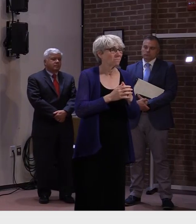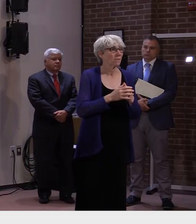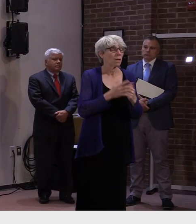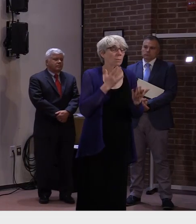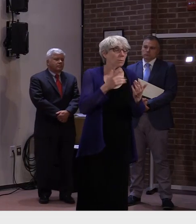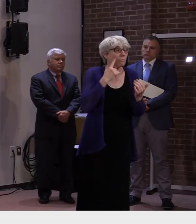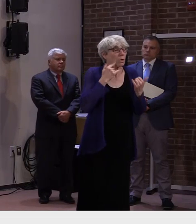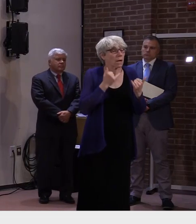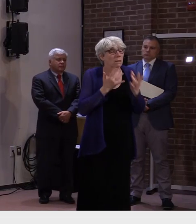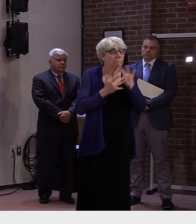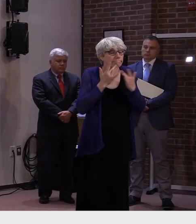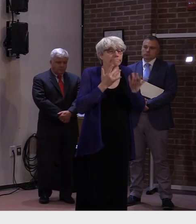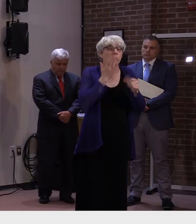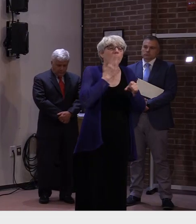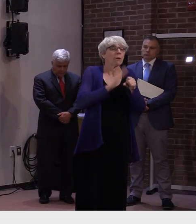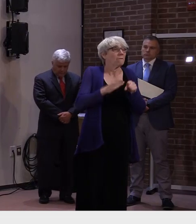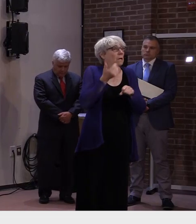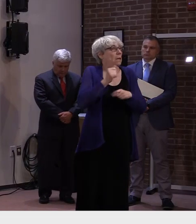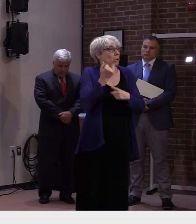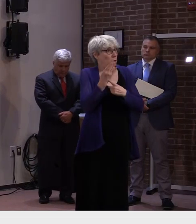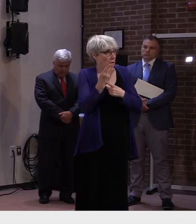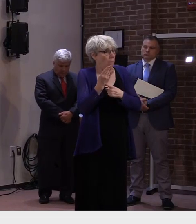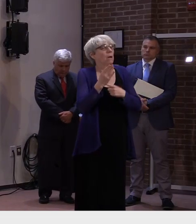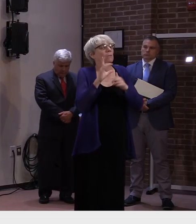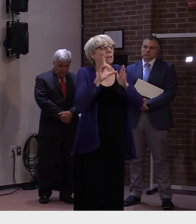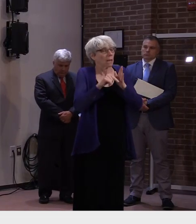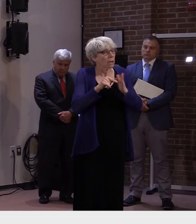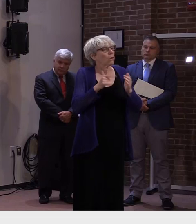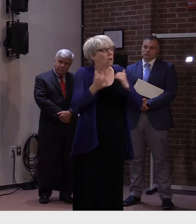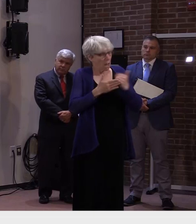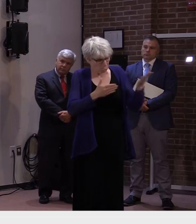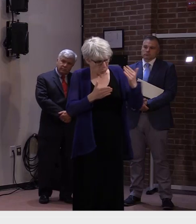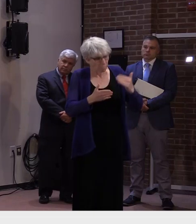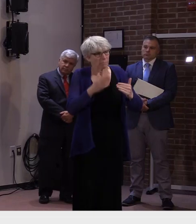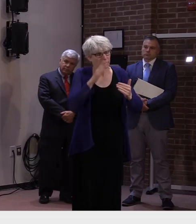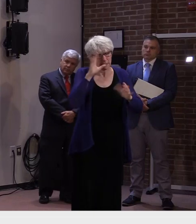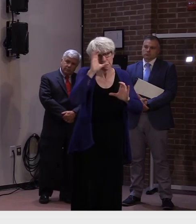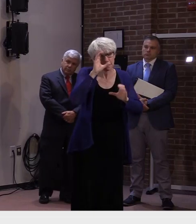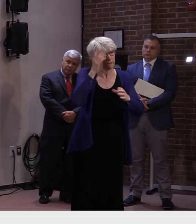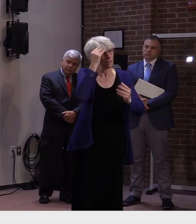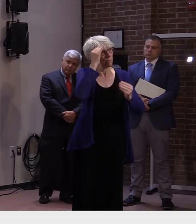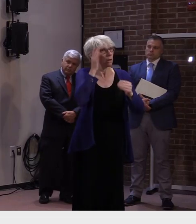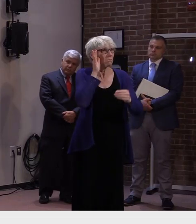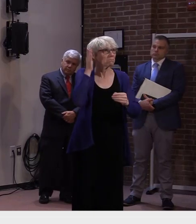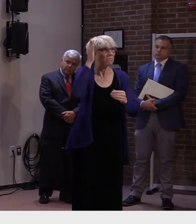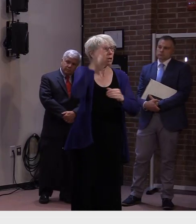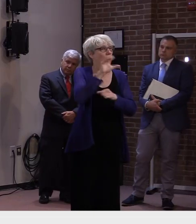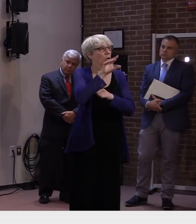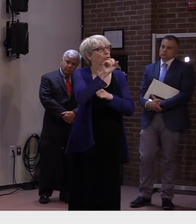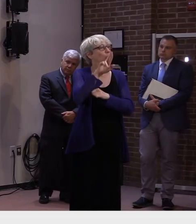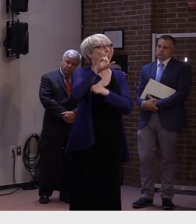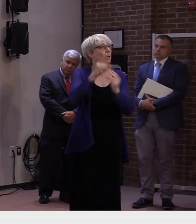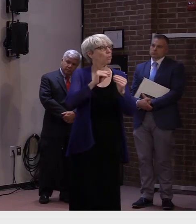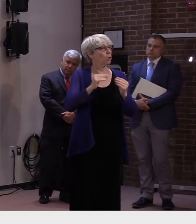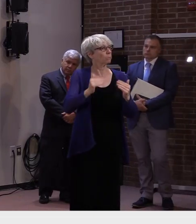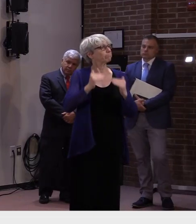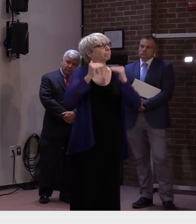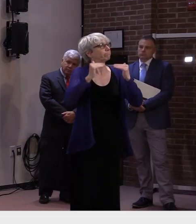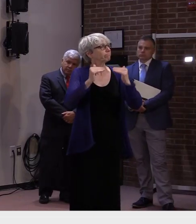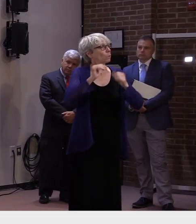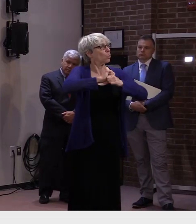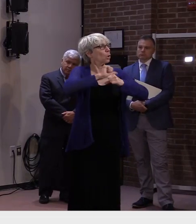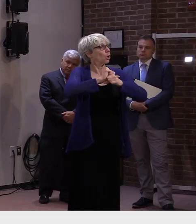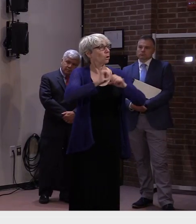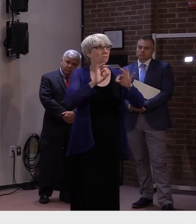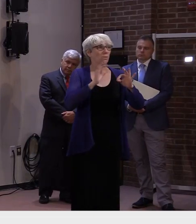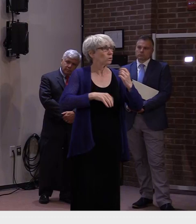So we feel as though, and this isn't our action, this is the federal government's action, but we